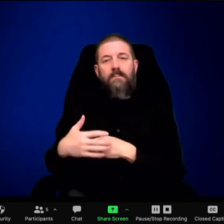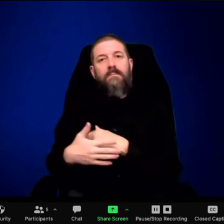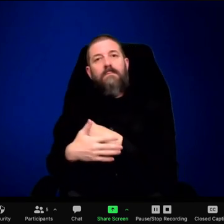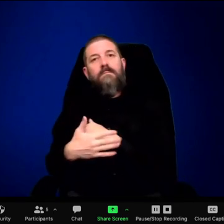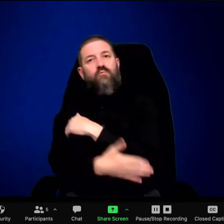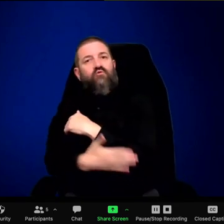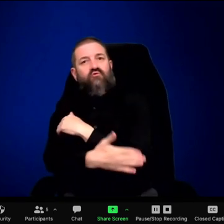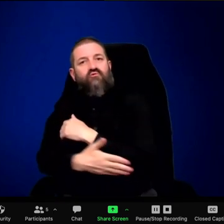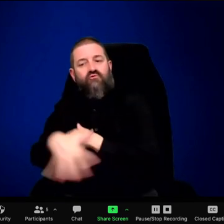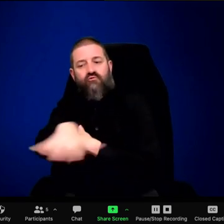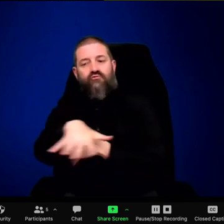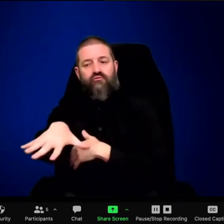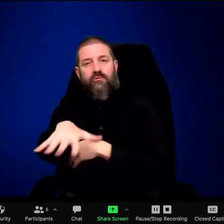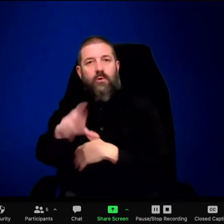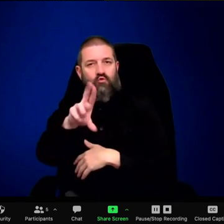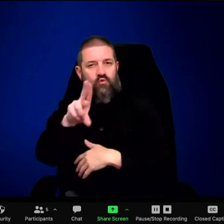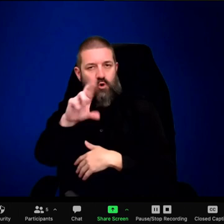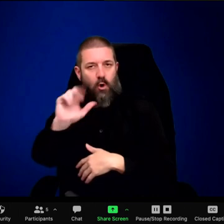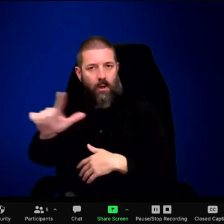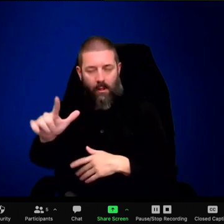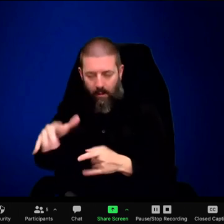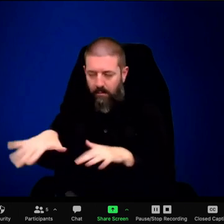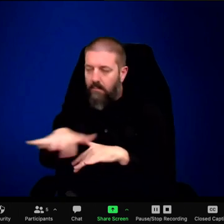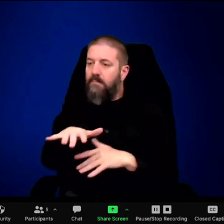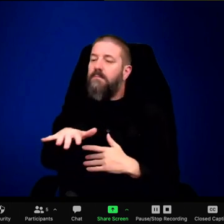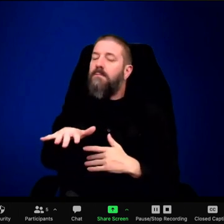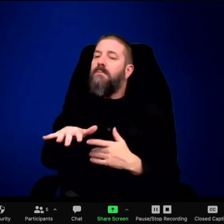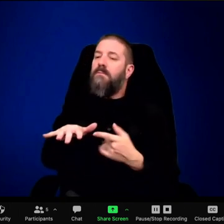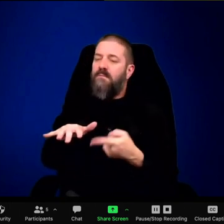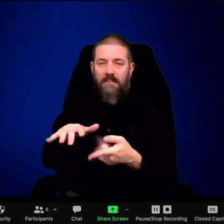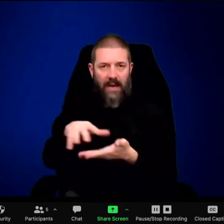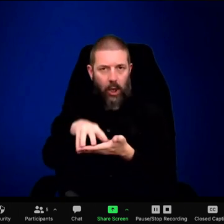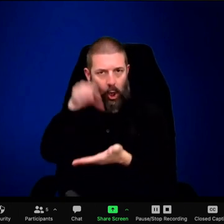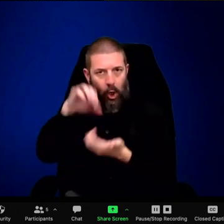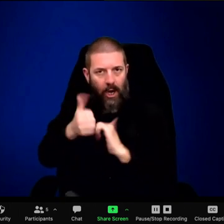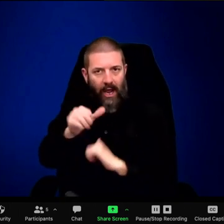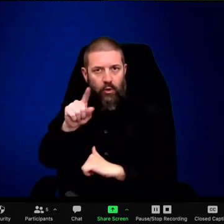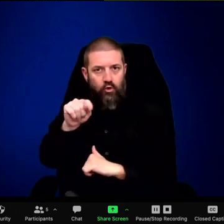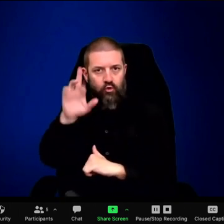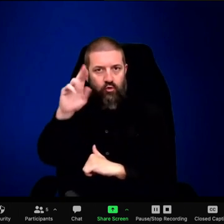Yes. Yeah. That's Yeah. And that's kind of the best part of being here.